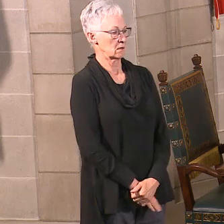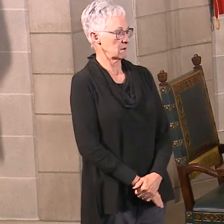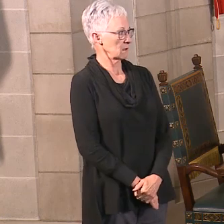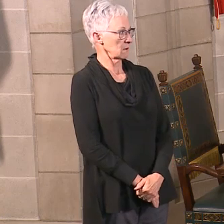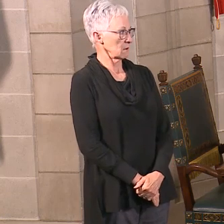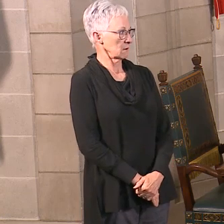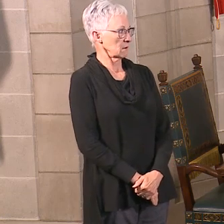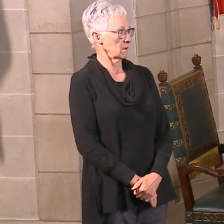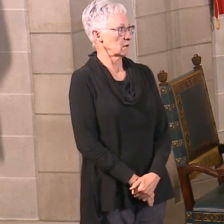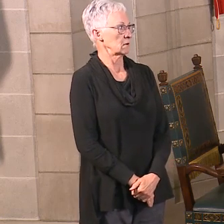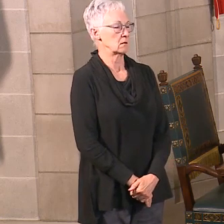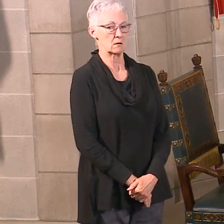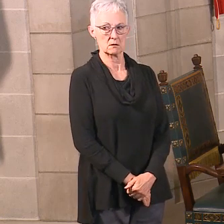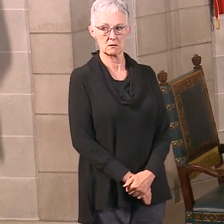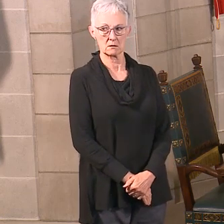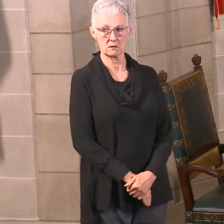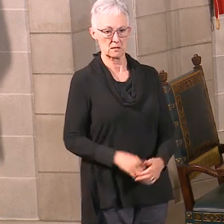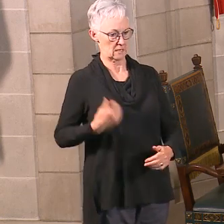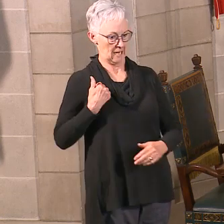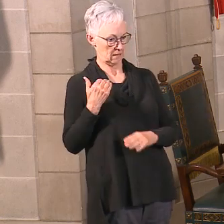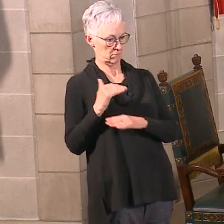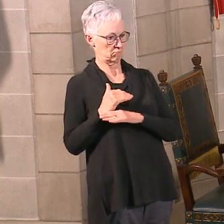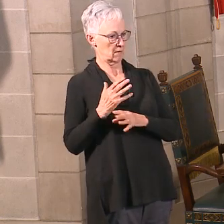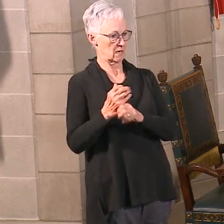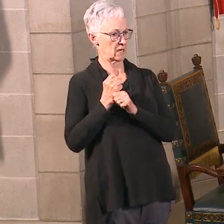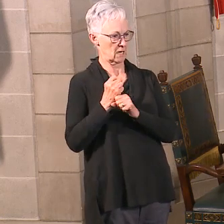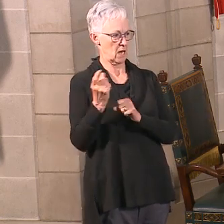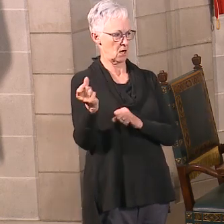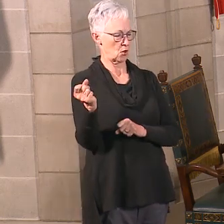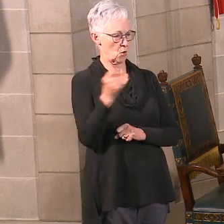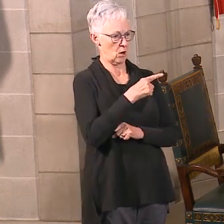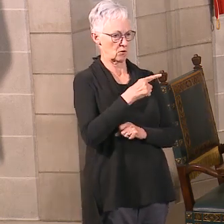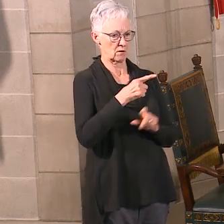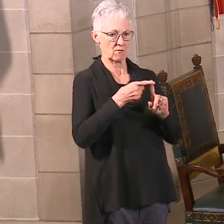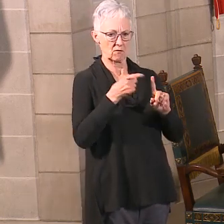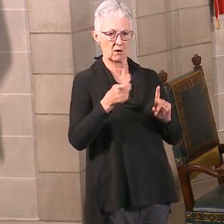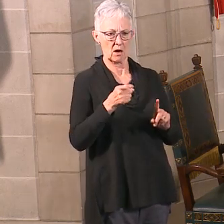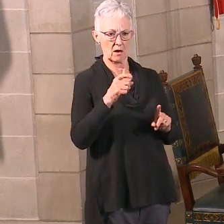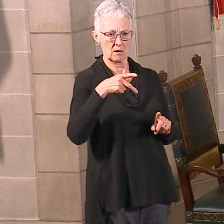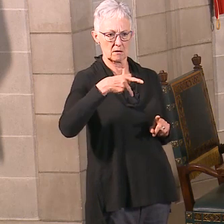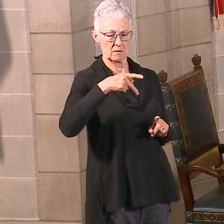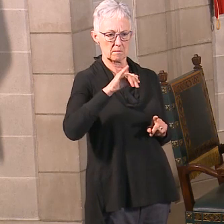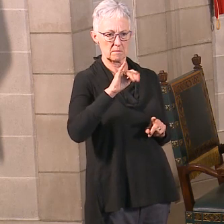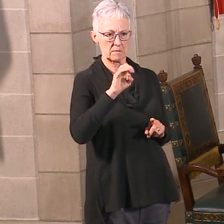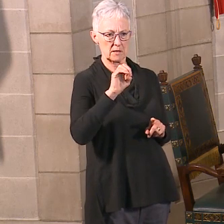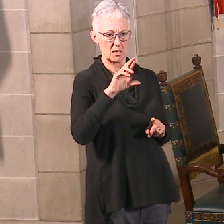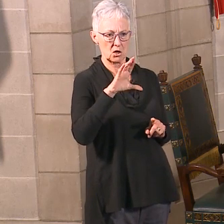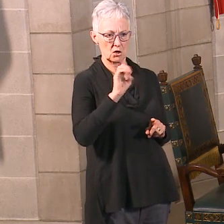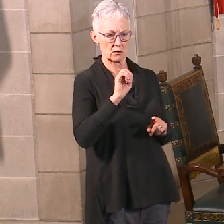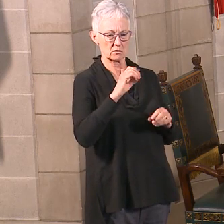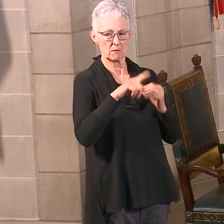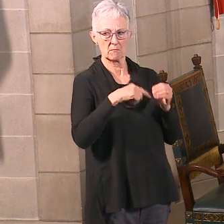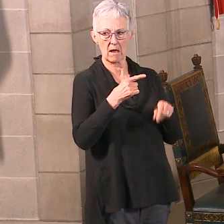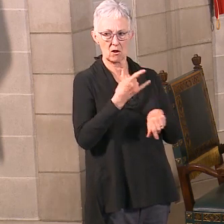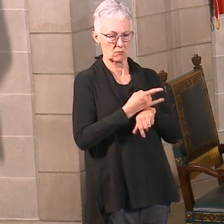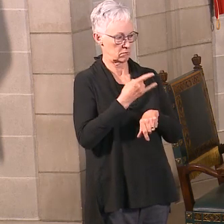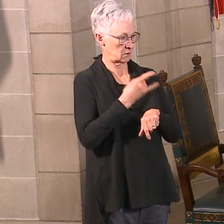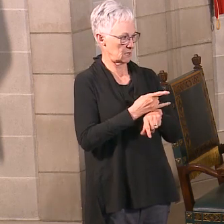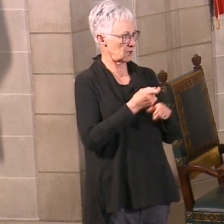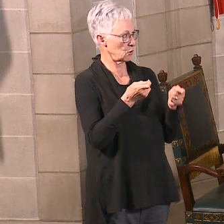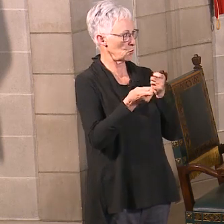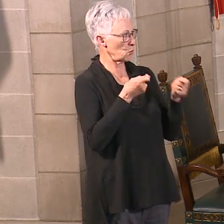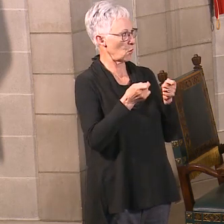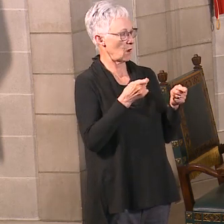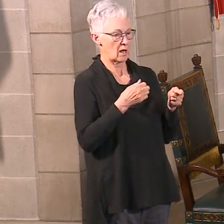Also, we had a question last night with regard from Mike from Pierce about the Liquor Control Commission. And he had liquor